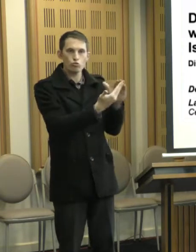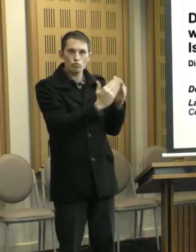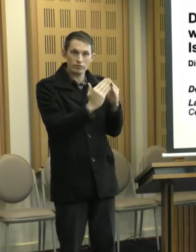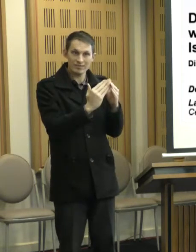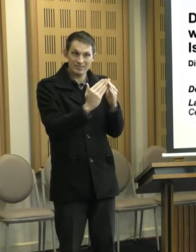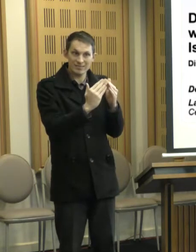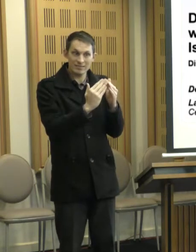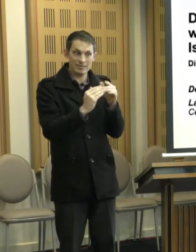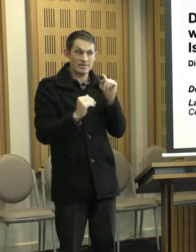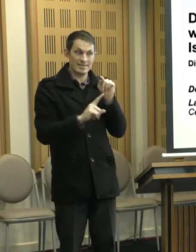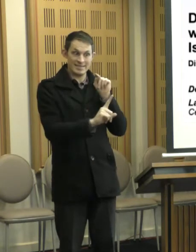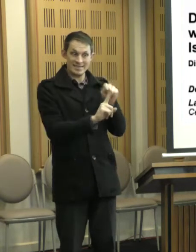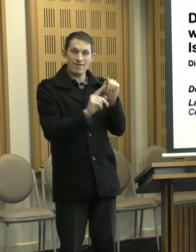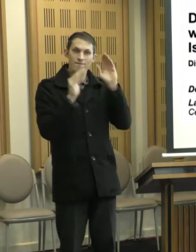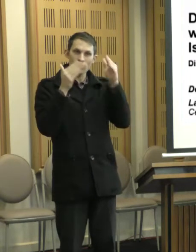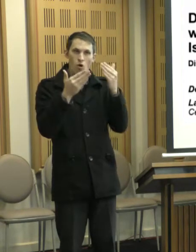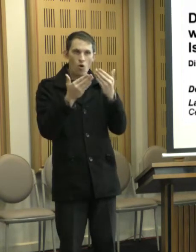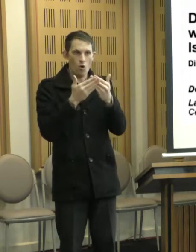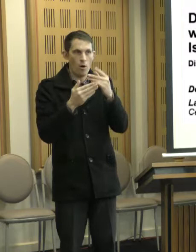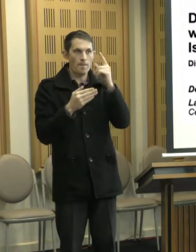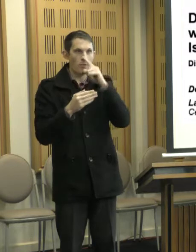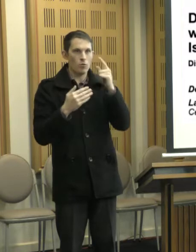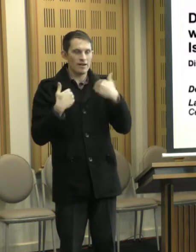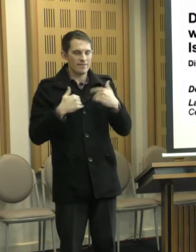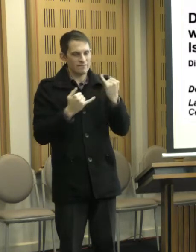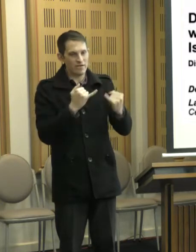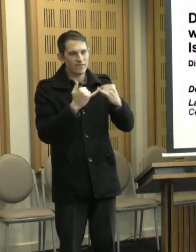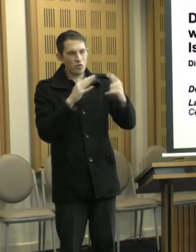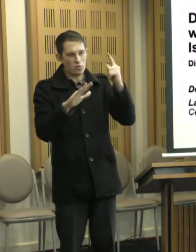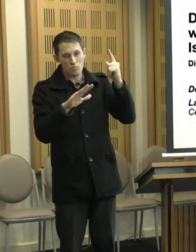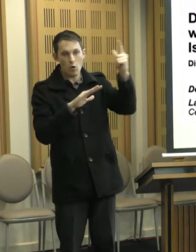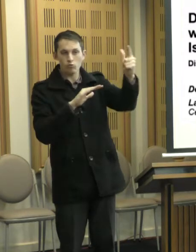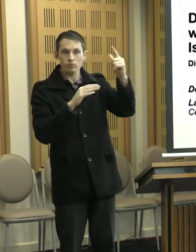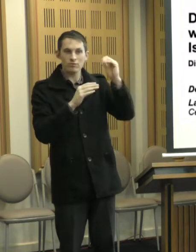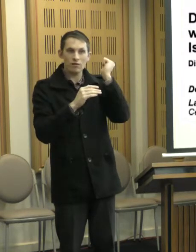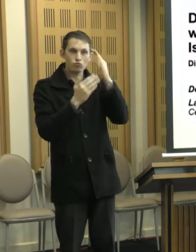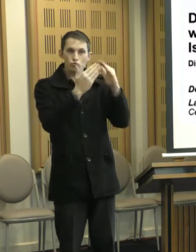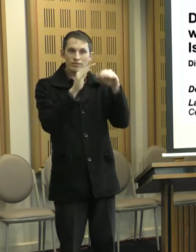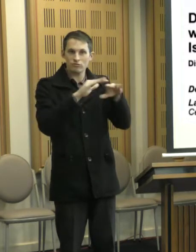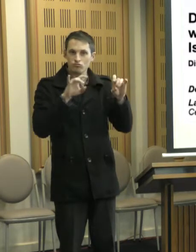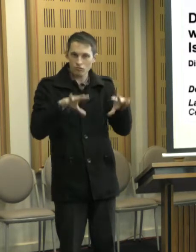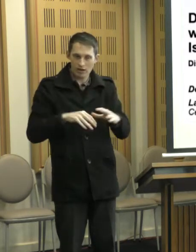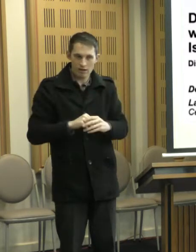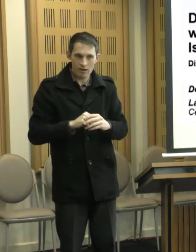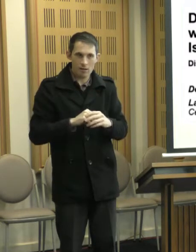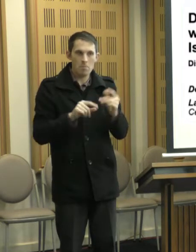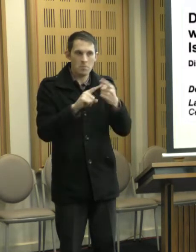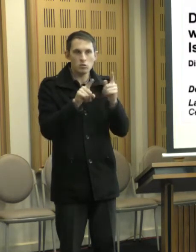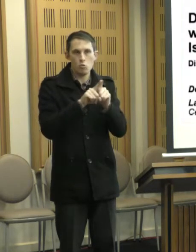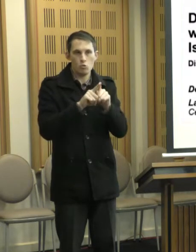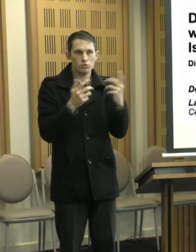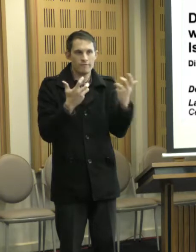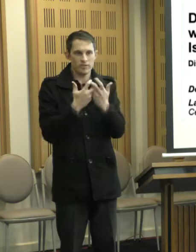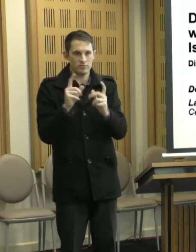was on the very, very remote areas of Australia, but also, um, you know, would apply all over the nation.